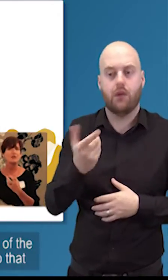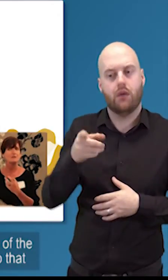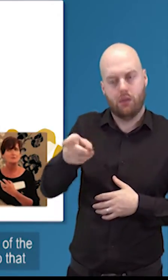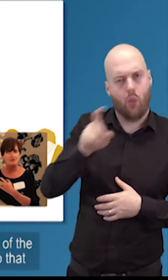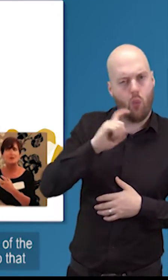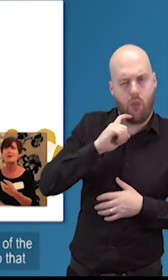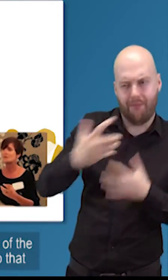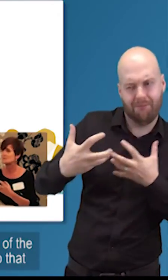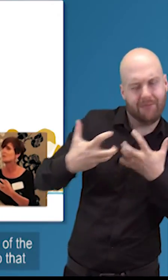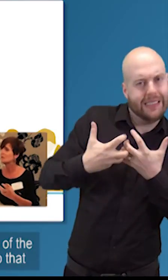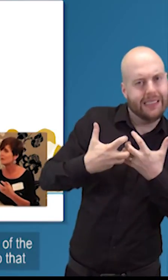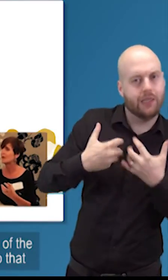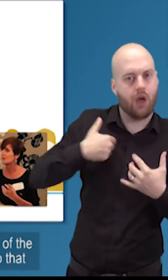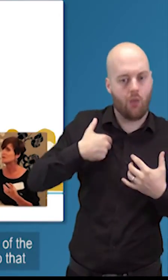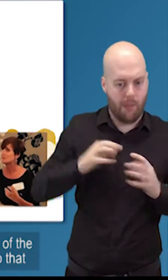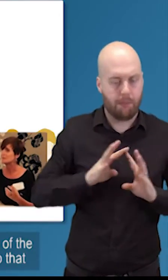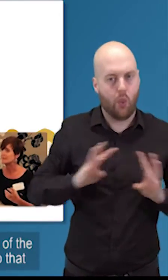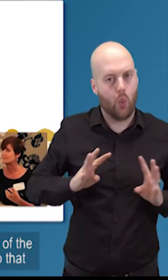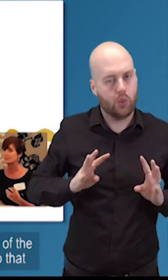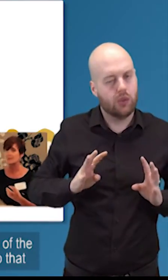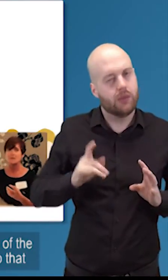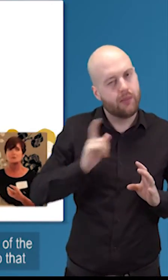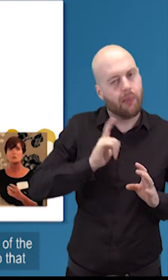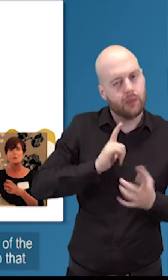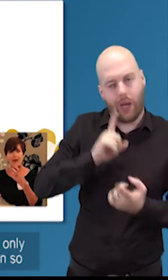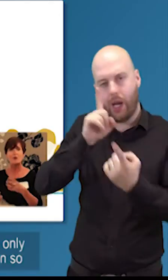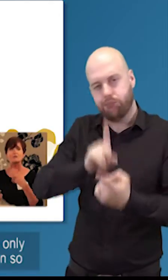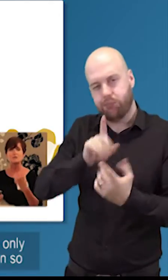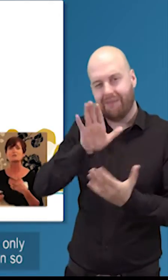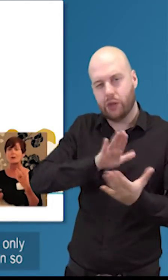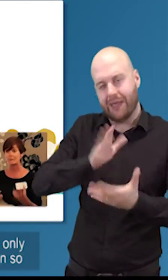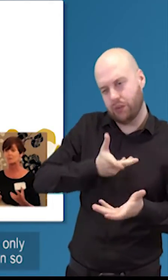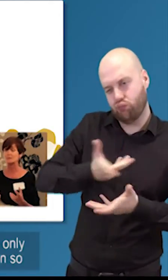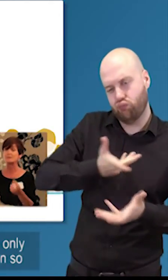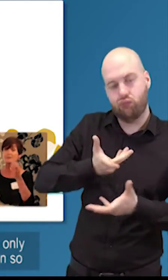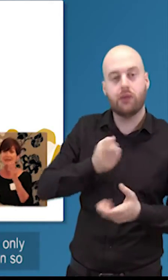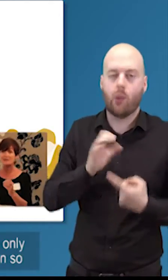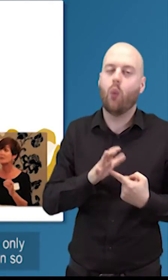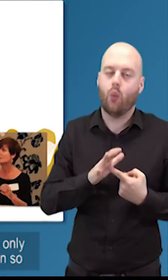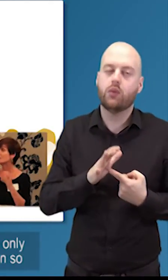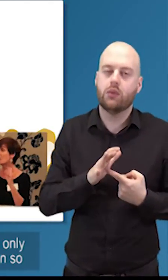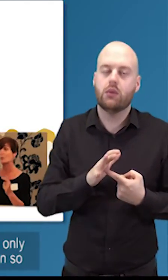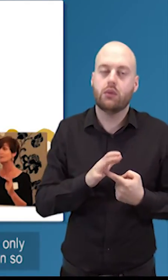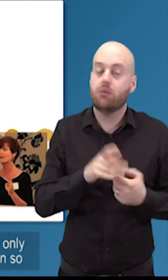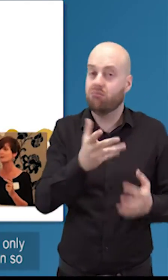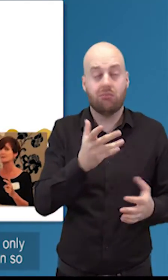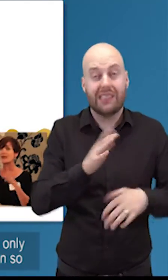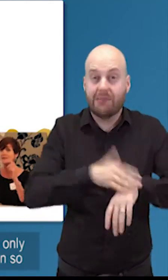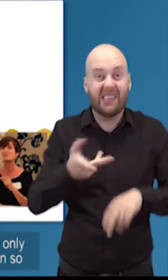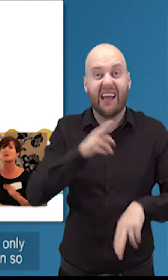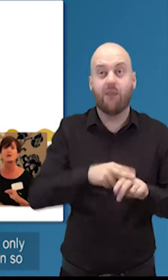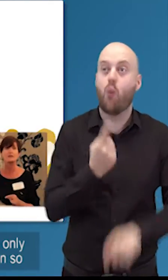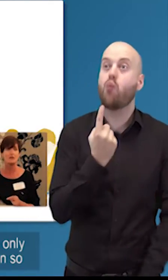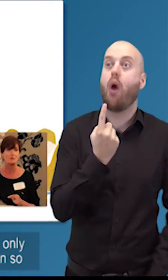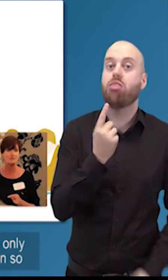terms of the right person that will fit around your board table so that conversation is quite important but even if you've only got one person